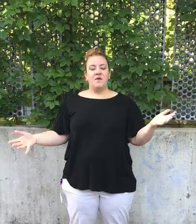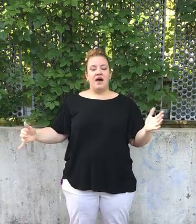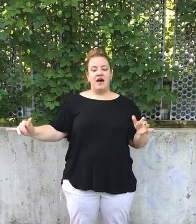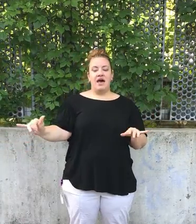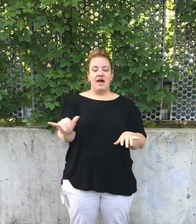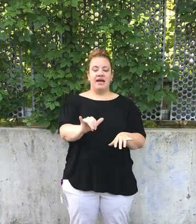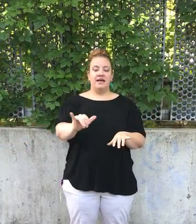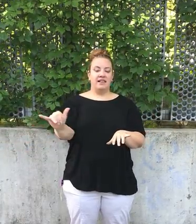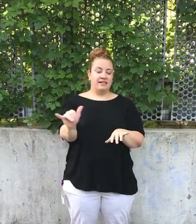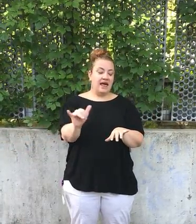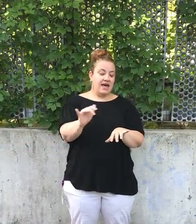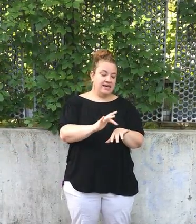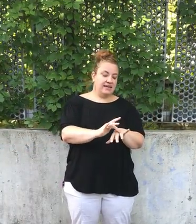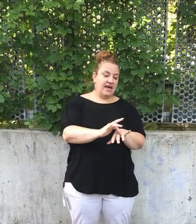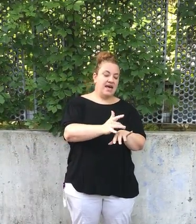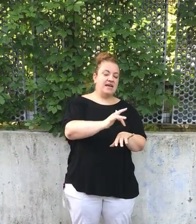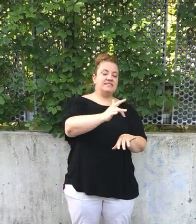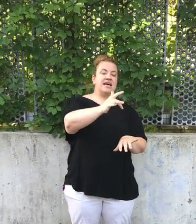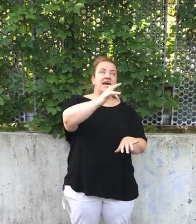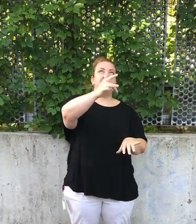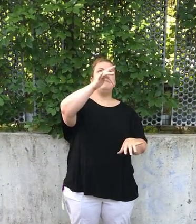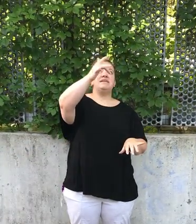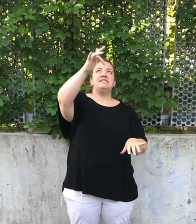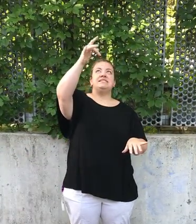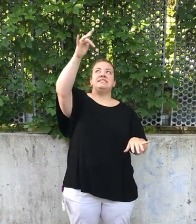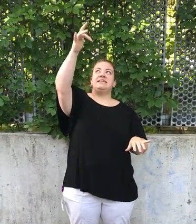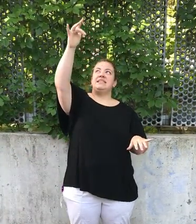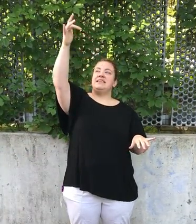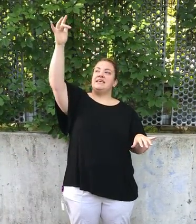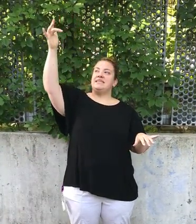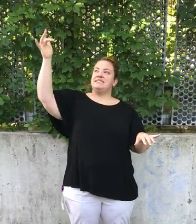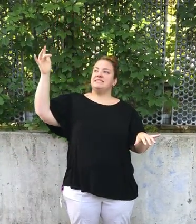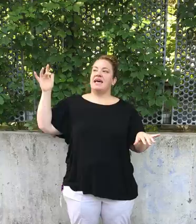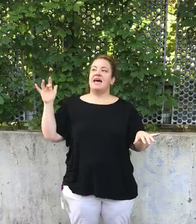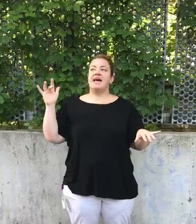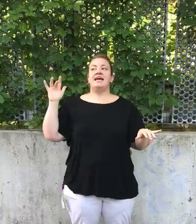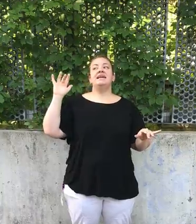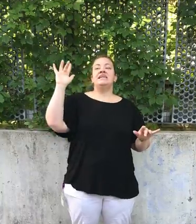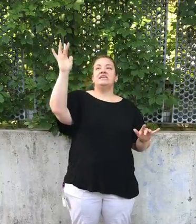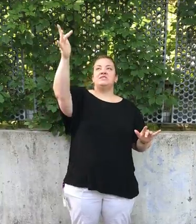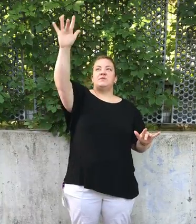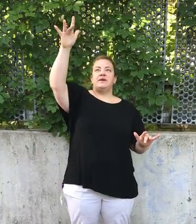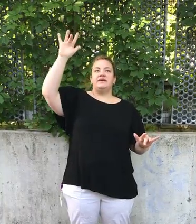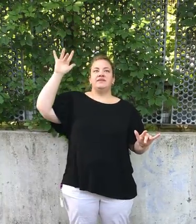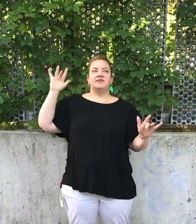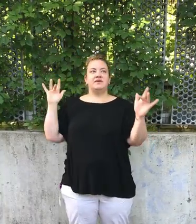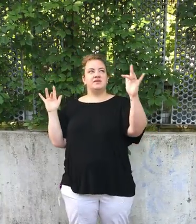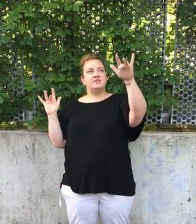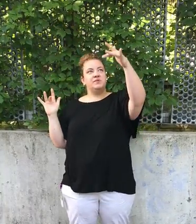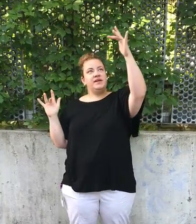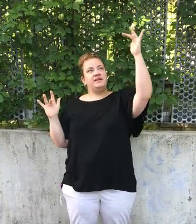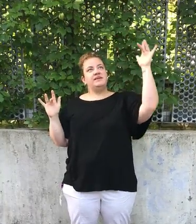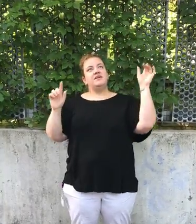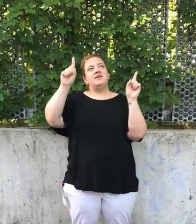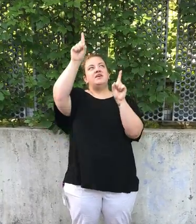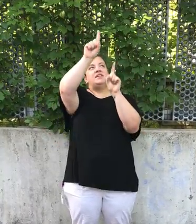high, like a diamond in the sky. twinkle twinkle twinkle